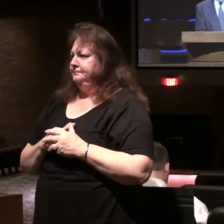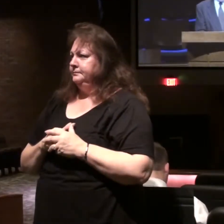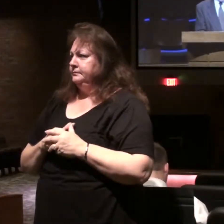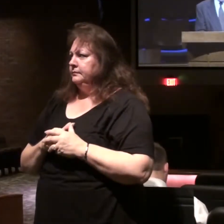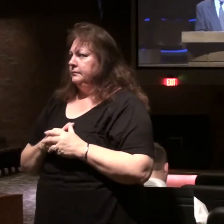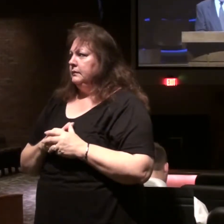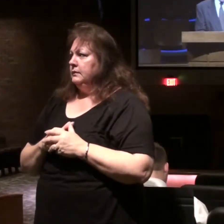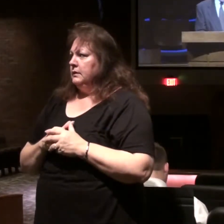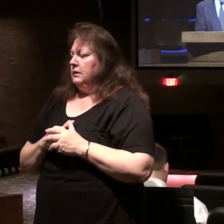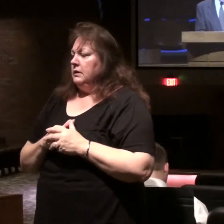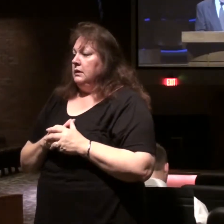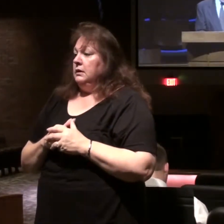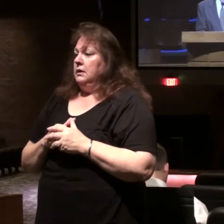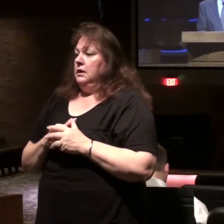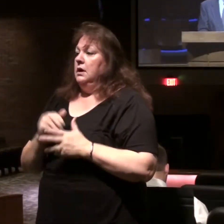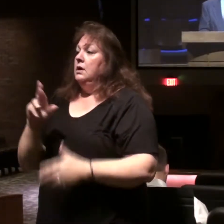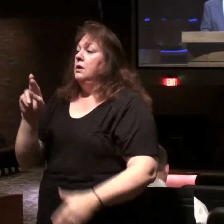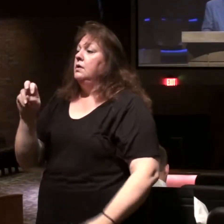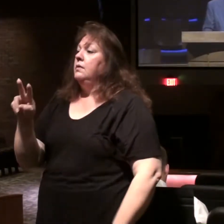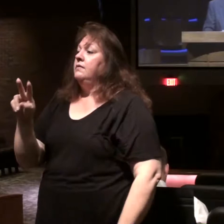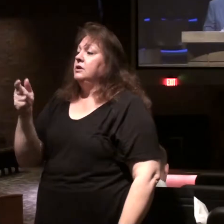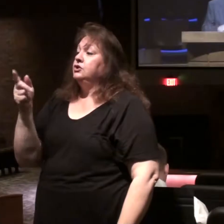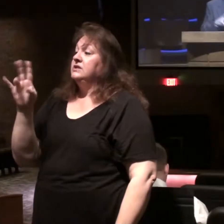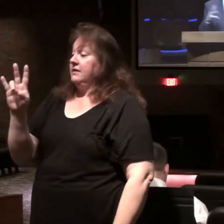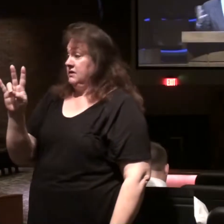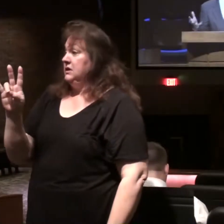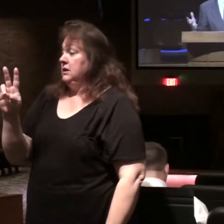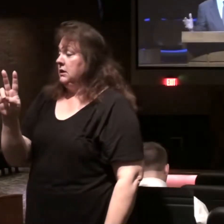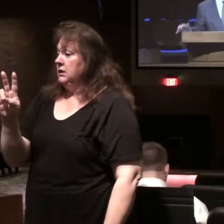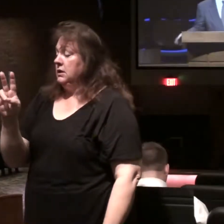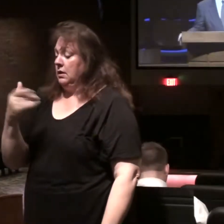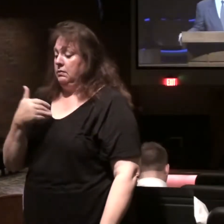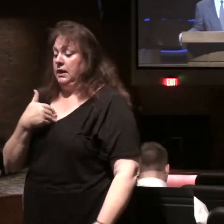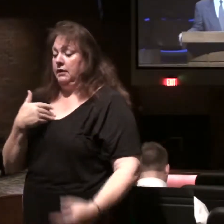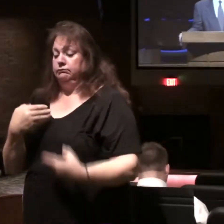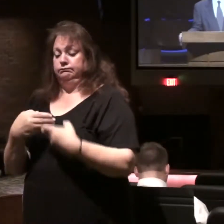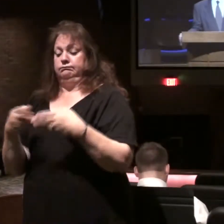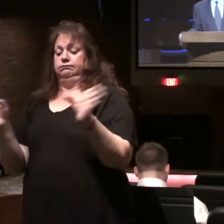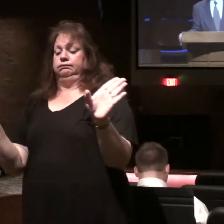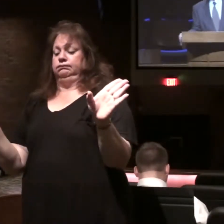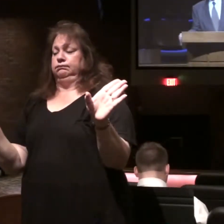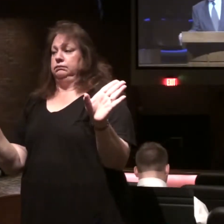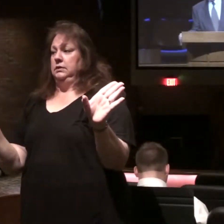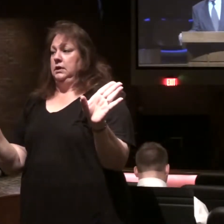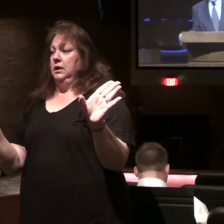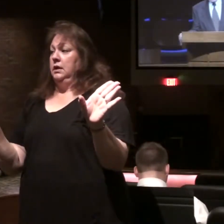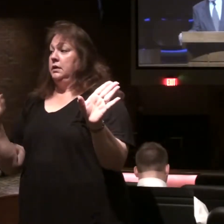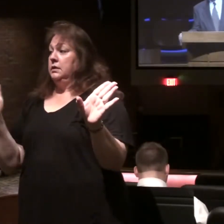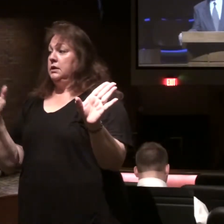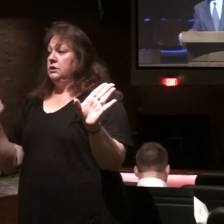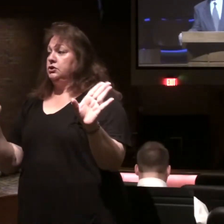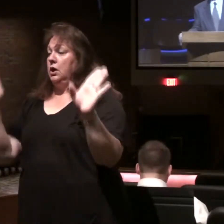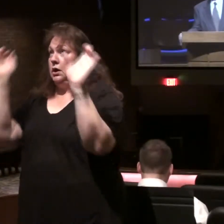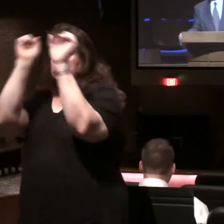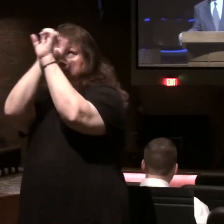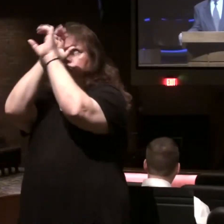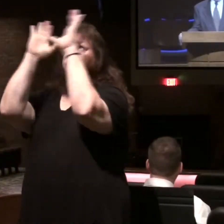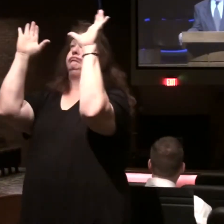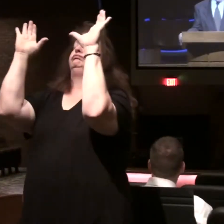We've looked into the first part of Revelation chapter 17 where we got an overview of the vision given to John.